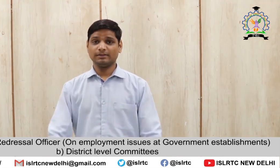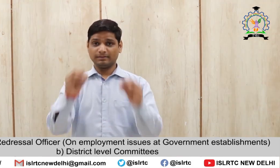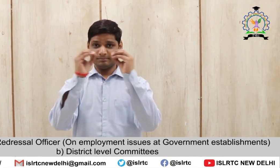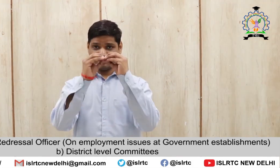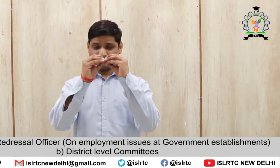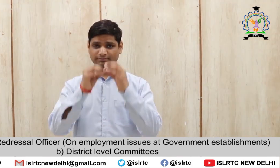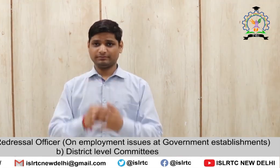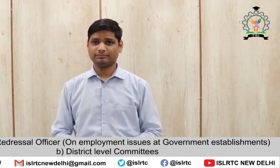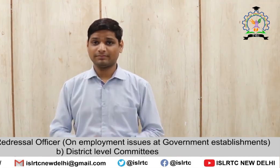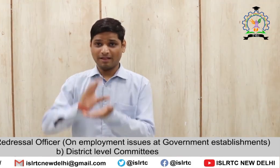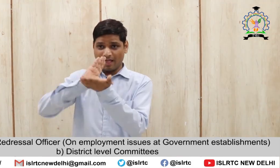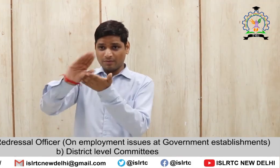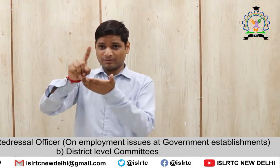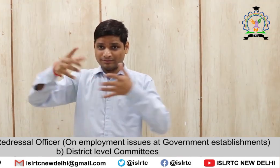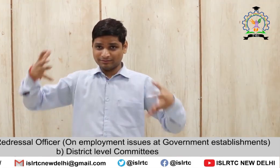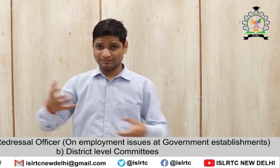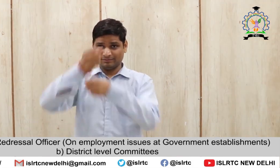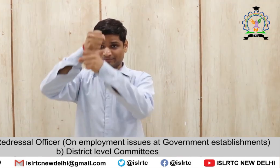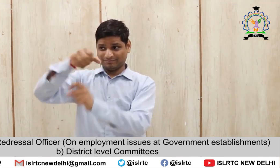B. District Level Committees